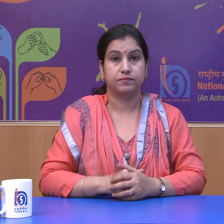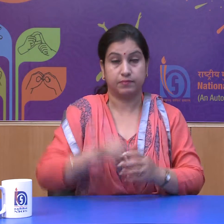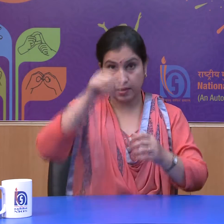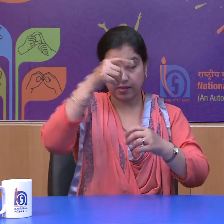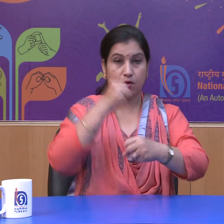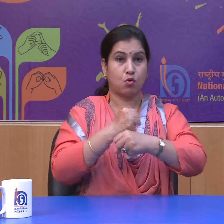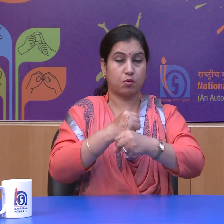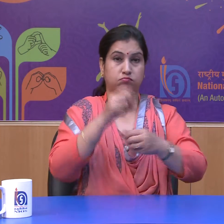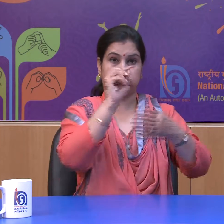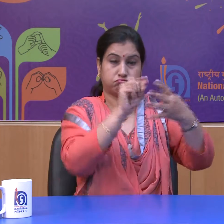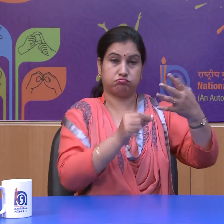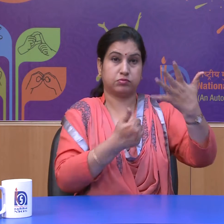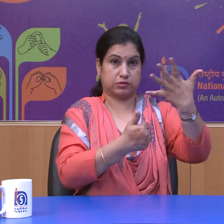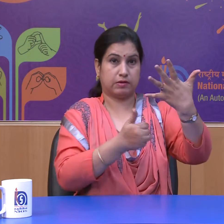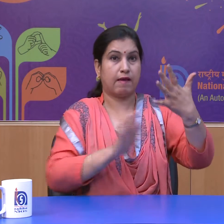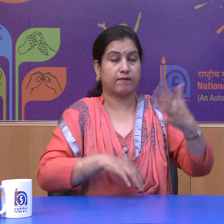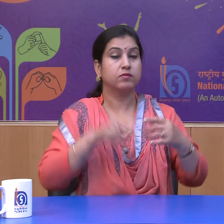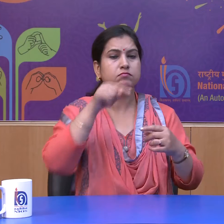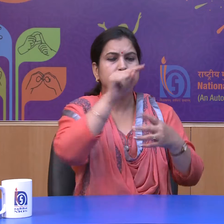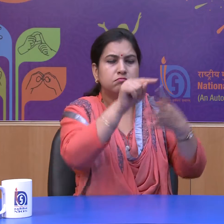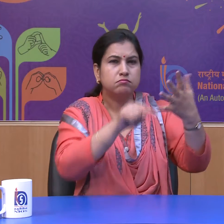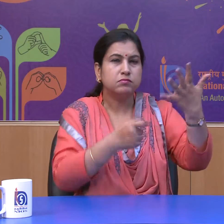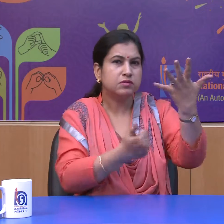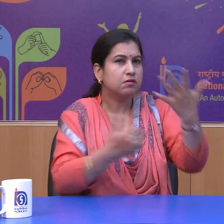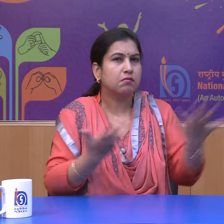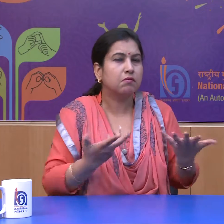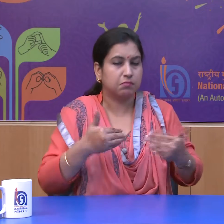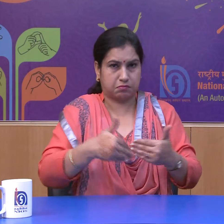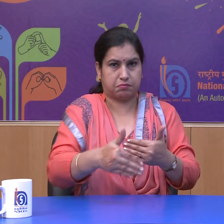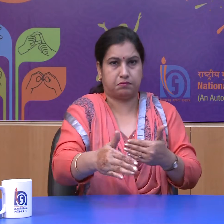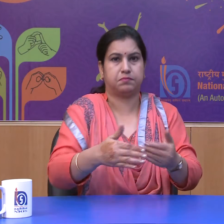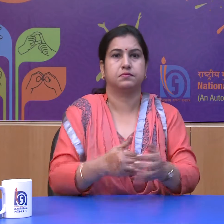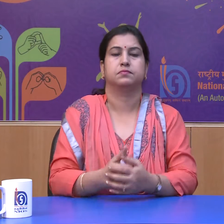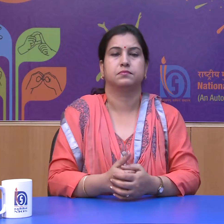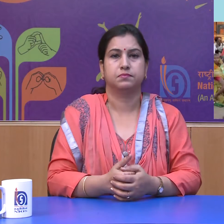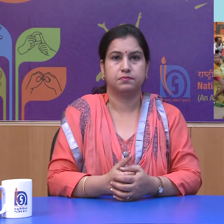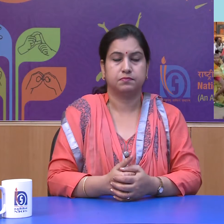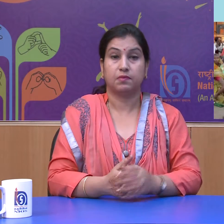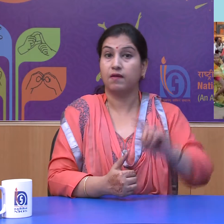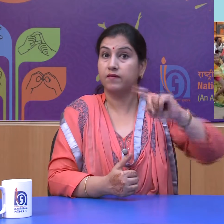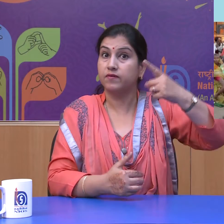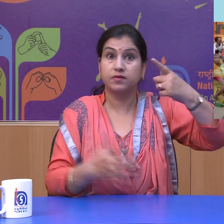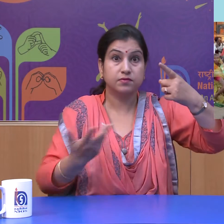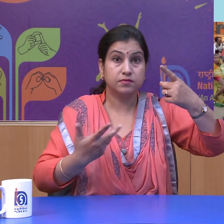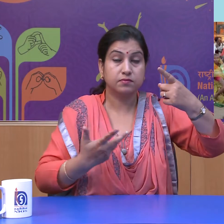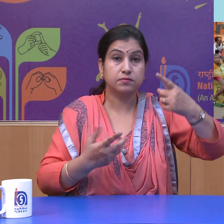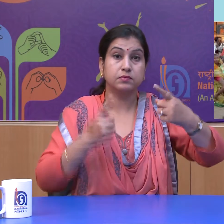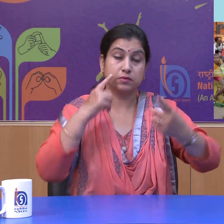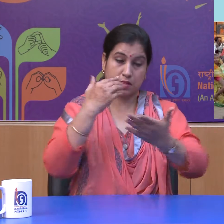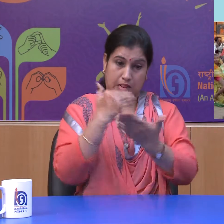These rights are, first is rights to equality.